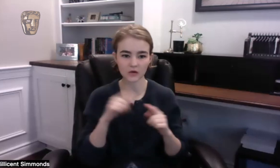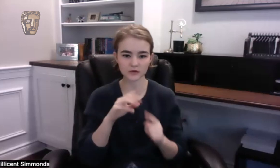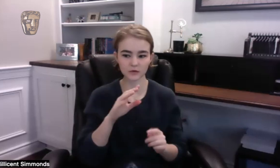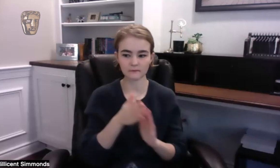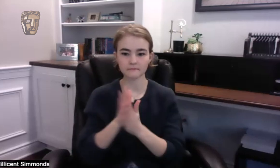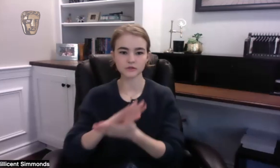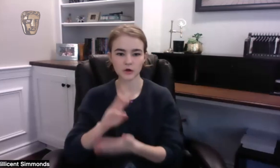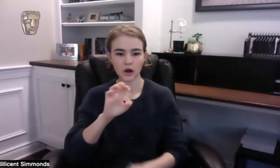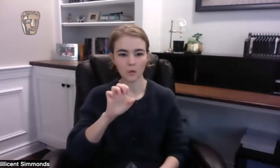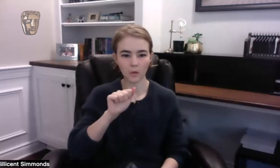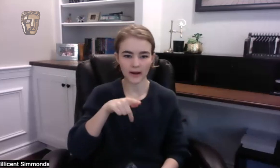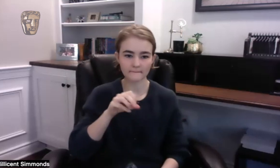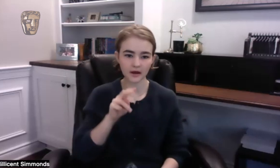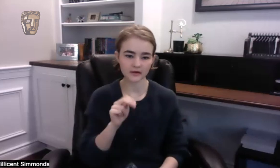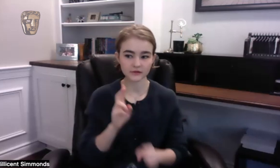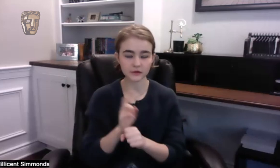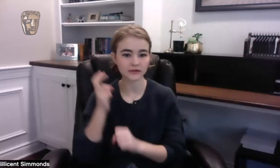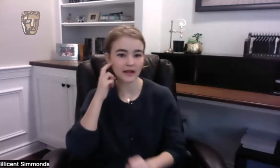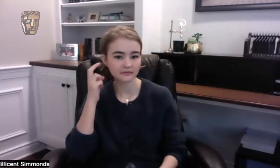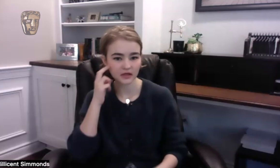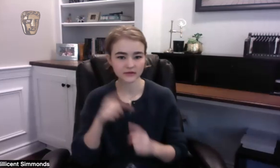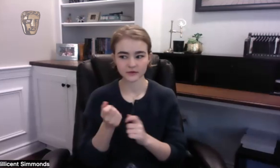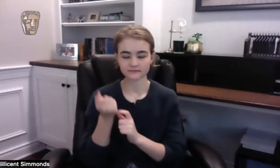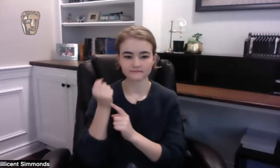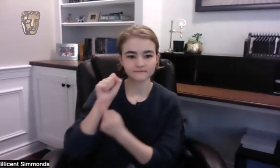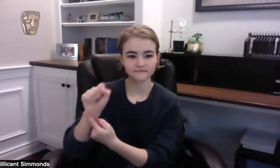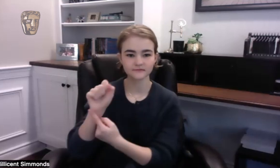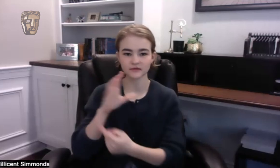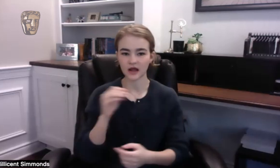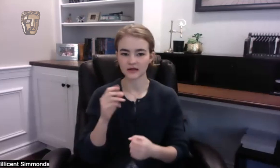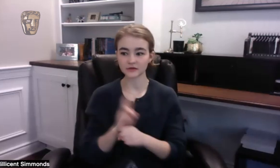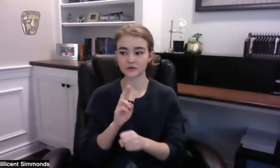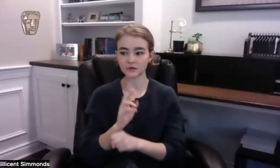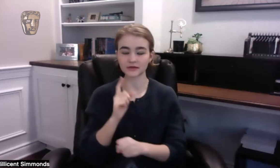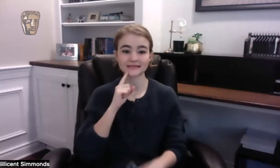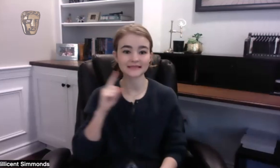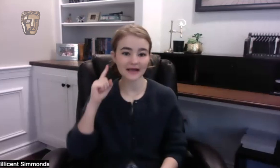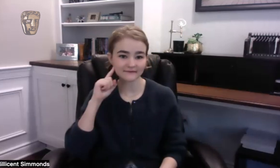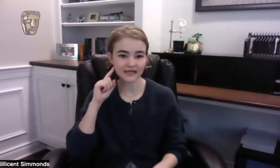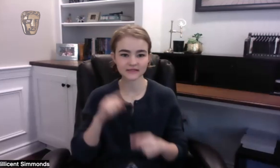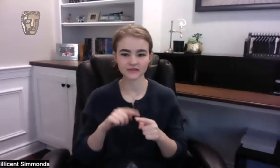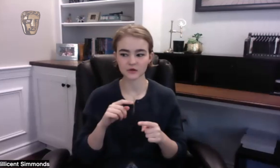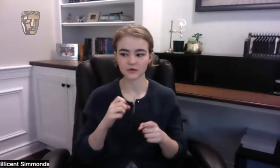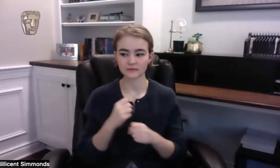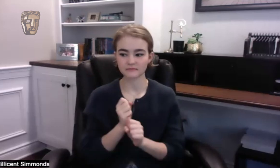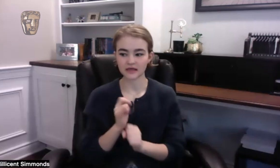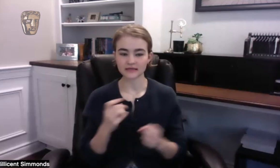use sound to become as you know a weapon. So as far as sound